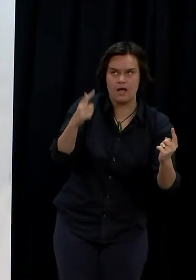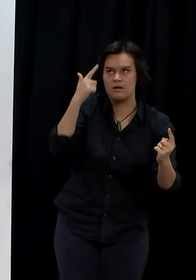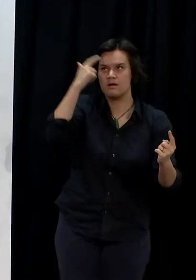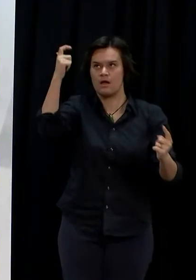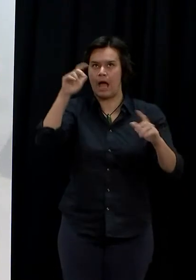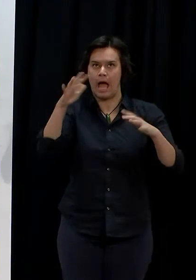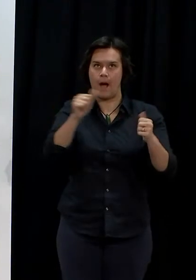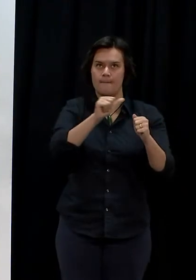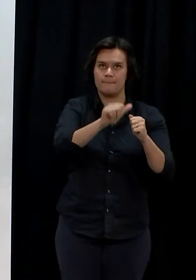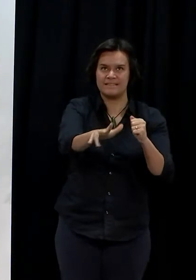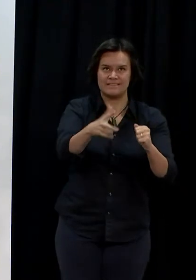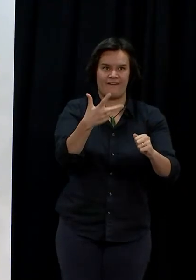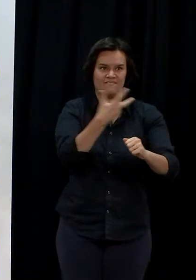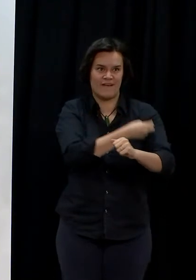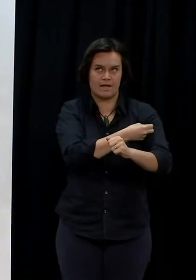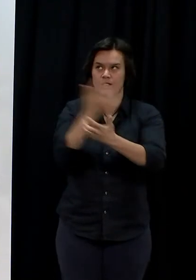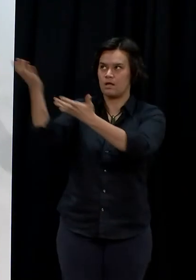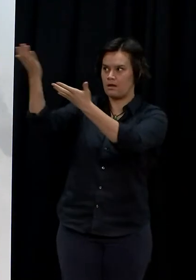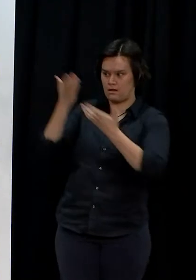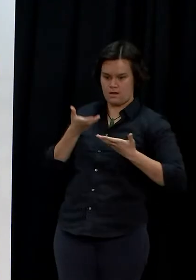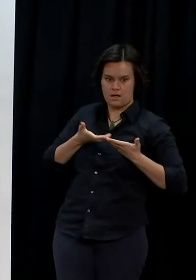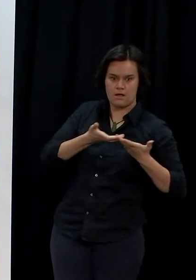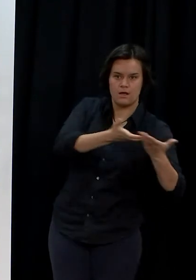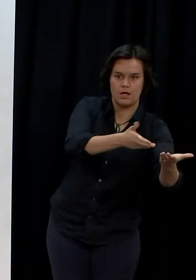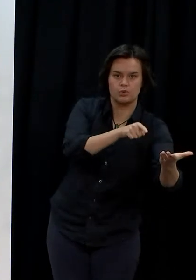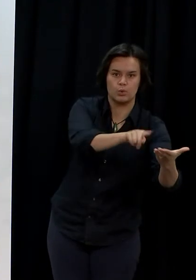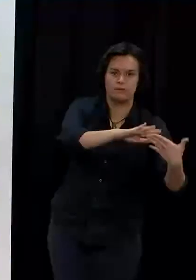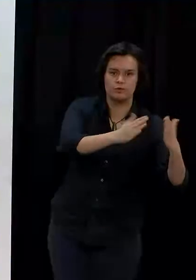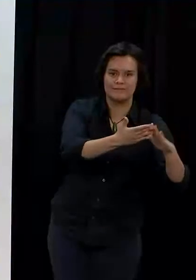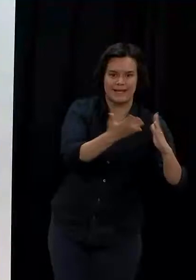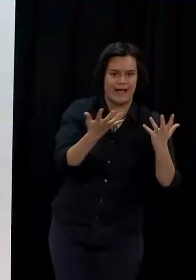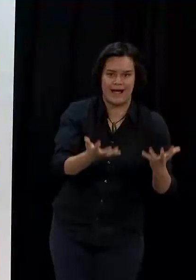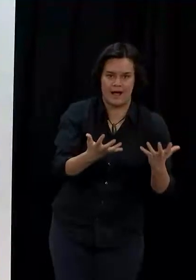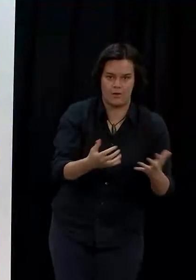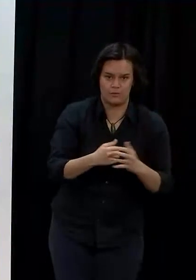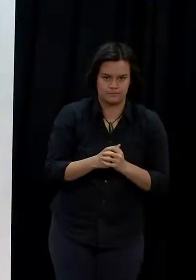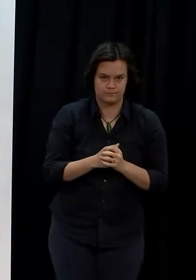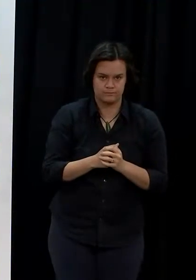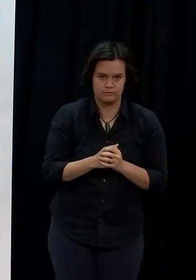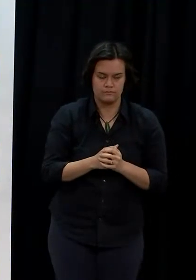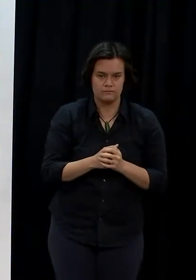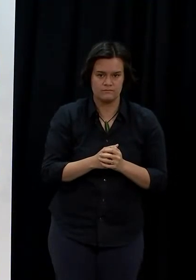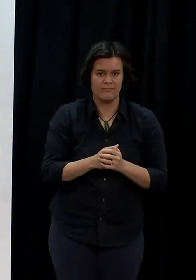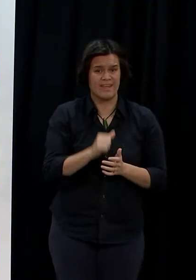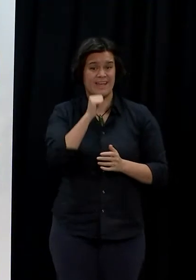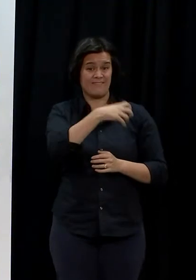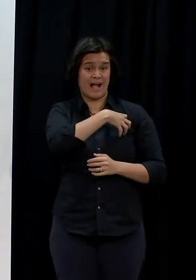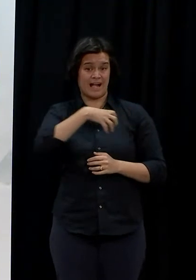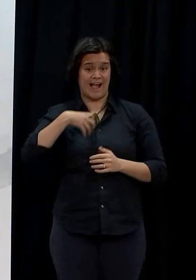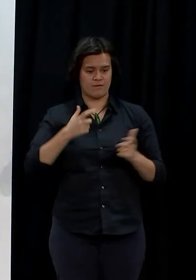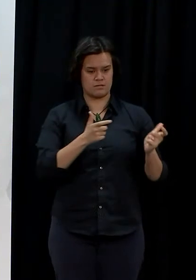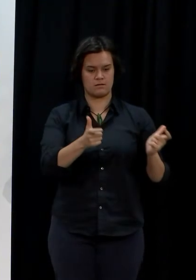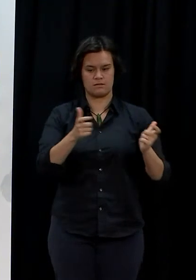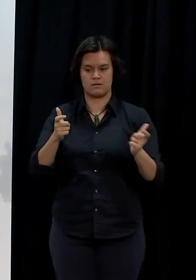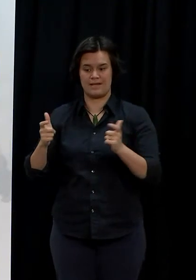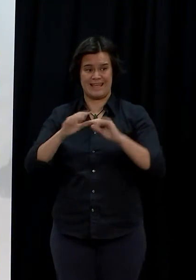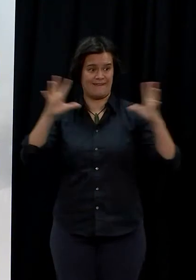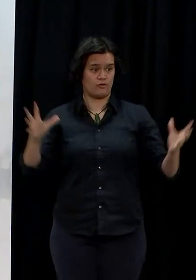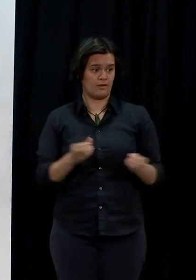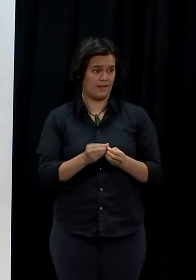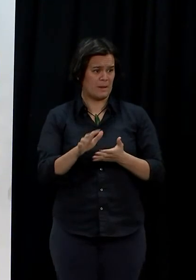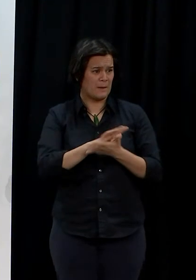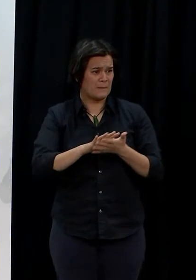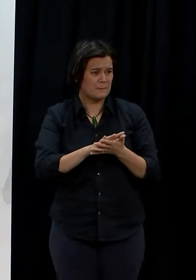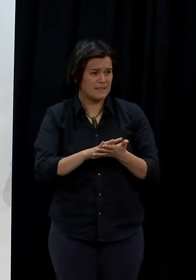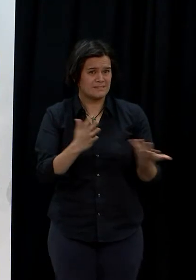in community but at the same time of course we have to allow innovation as well. If we were too regimented on the provision then you wouldn't